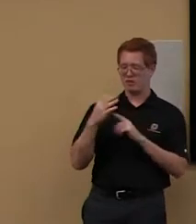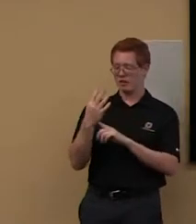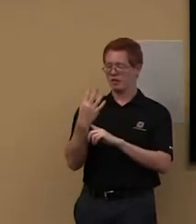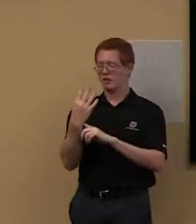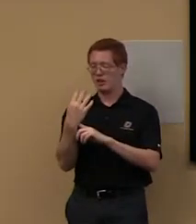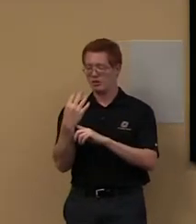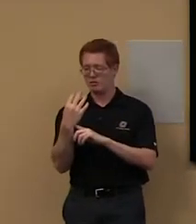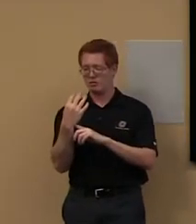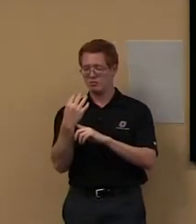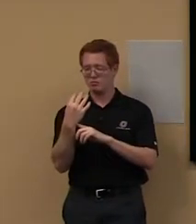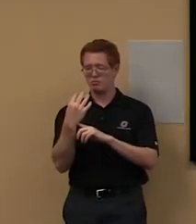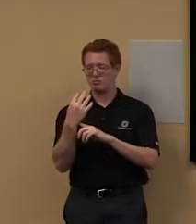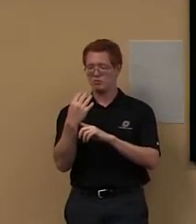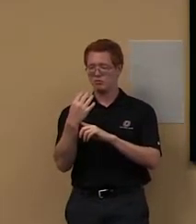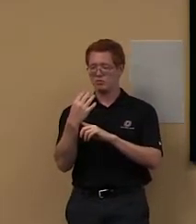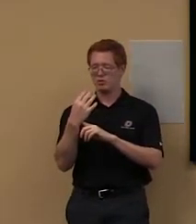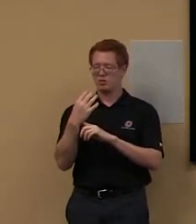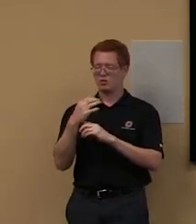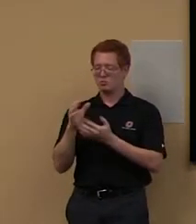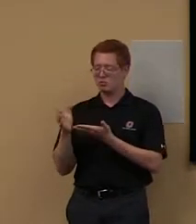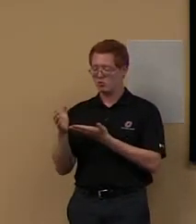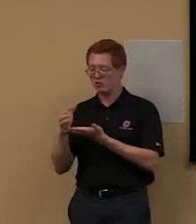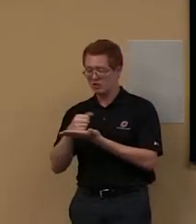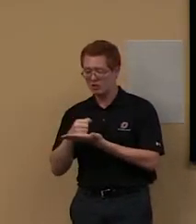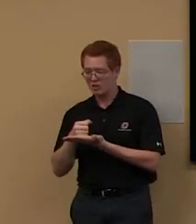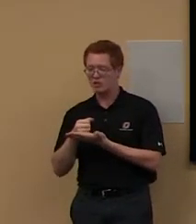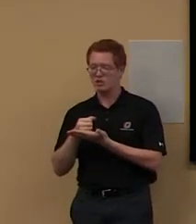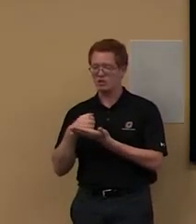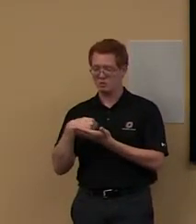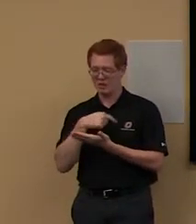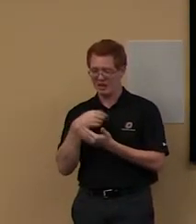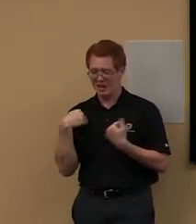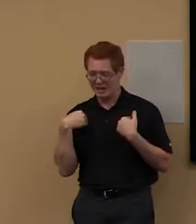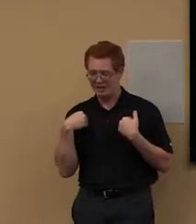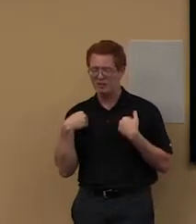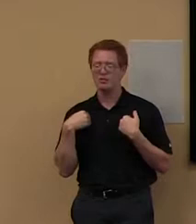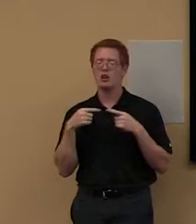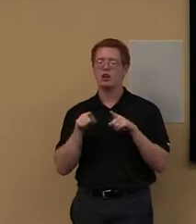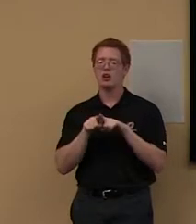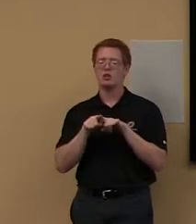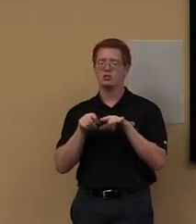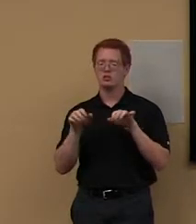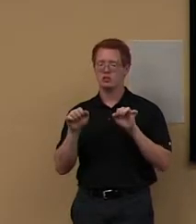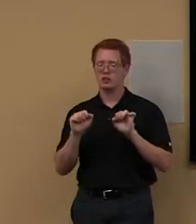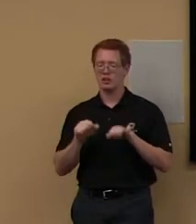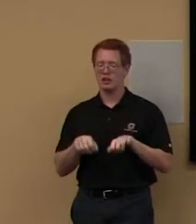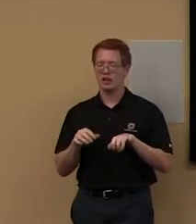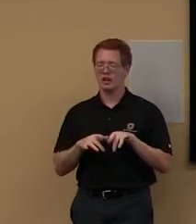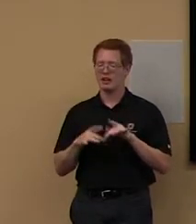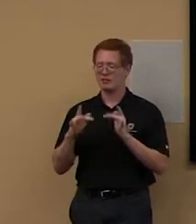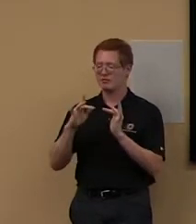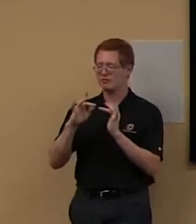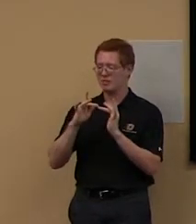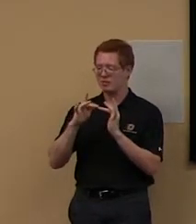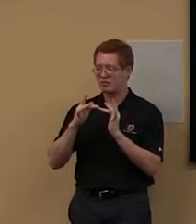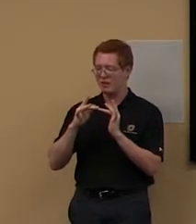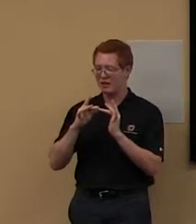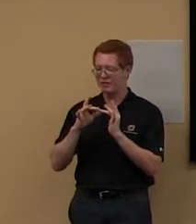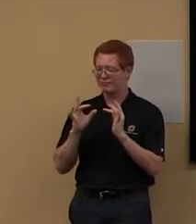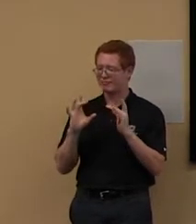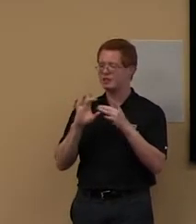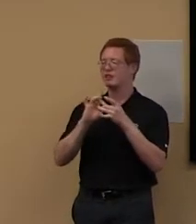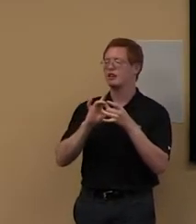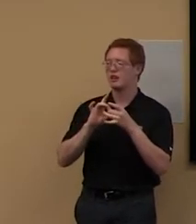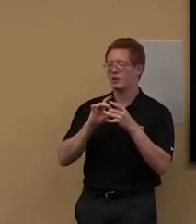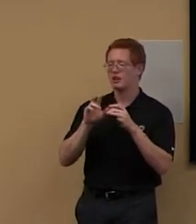So, so that's a, that's a nice space that a lot of people don't know about. And you can even use it. I've